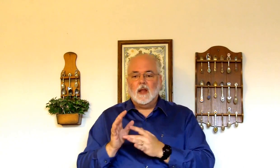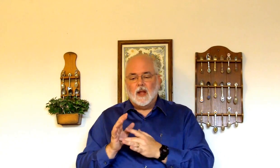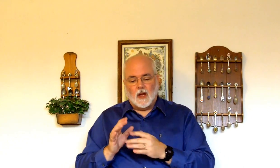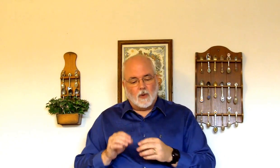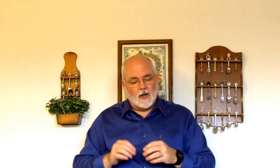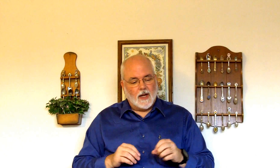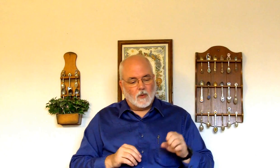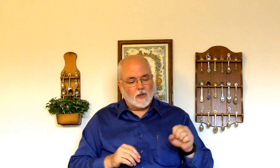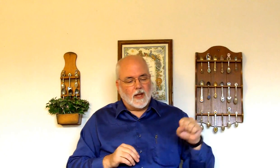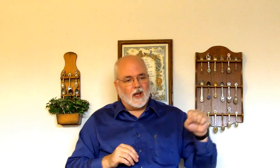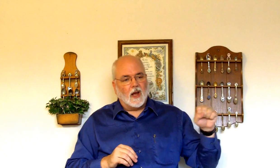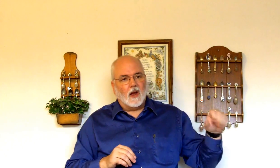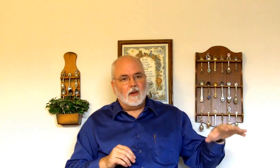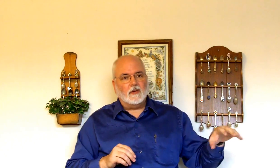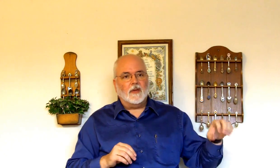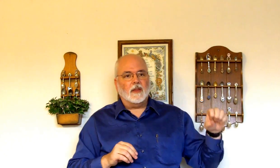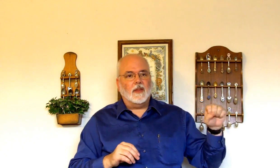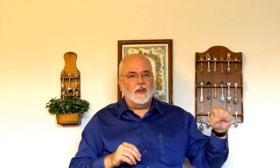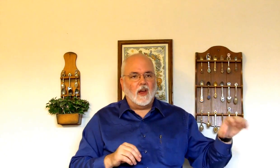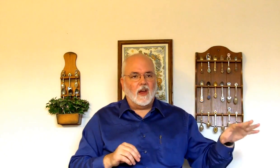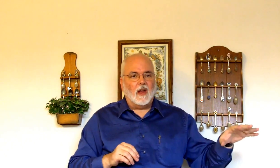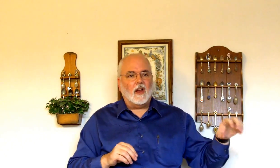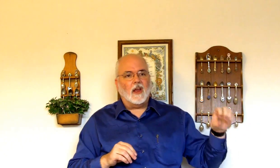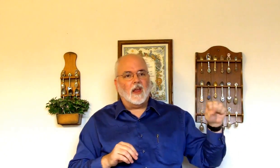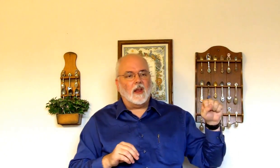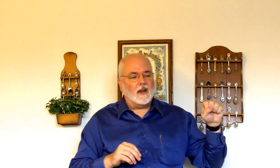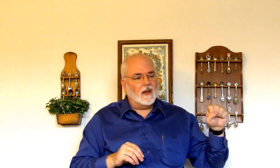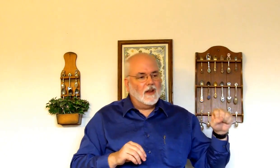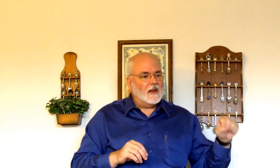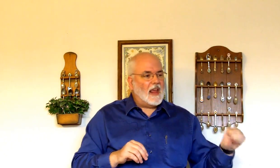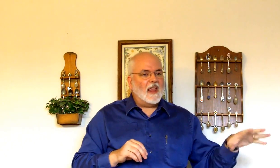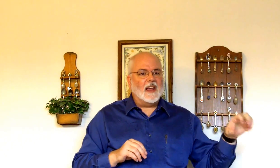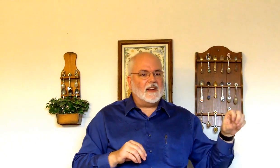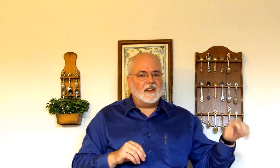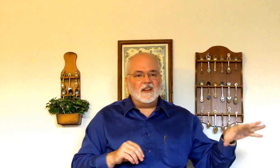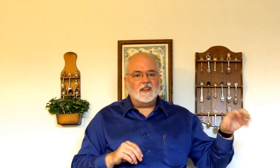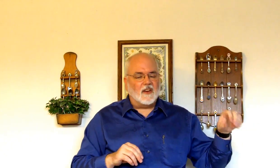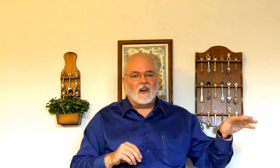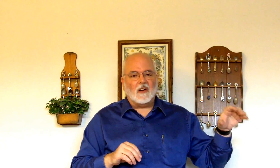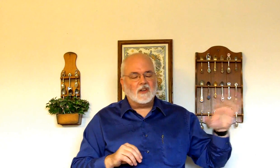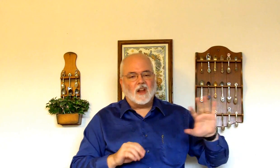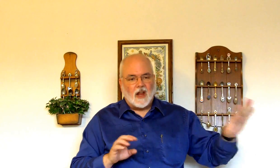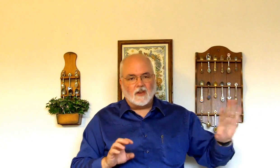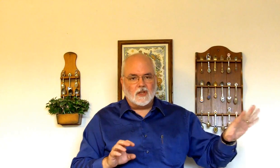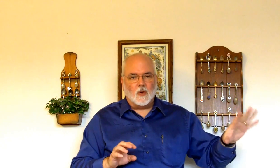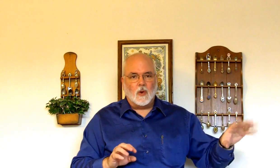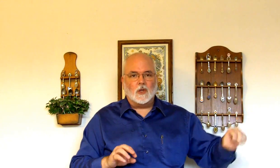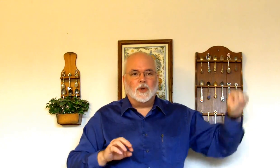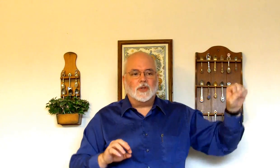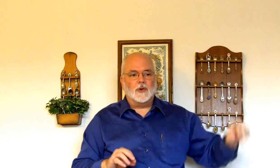And we're going to take words like of, and the, and an, and is, and are. It's a lot of the little words that we're just going to